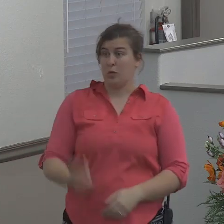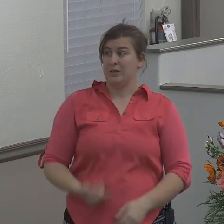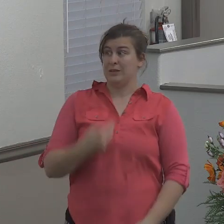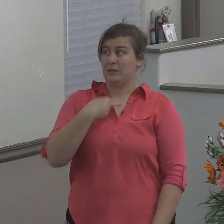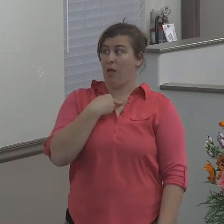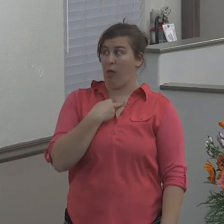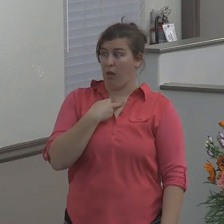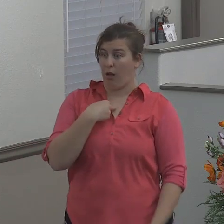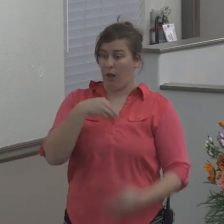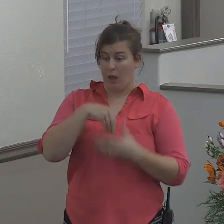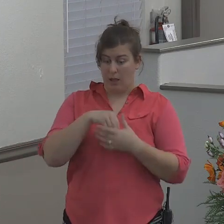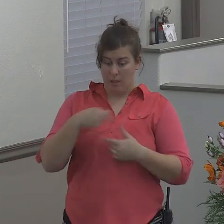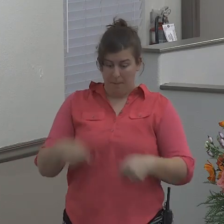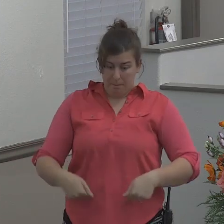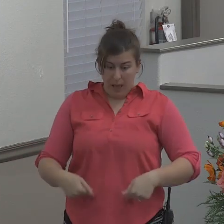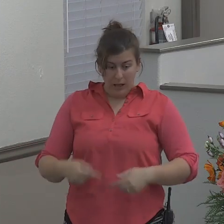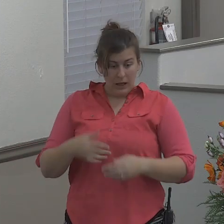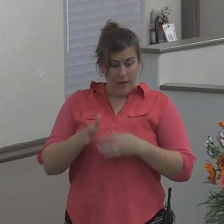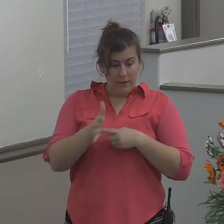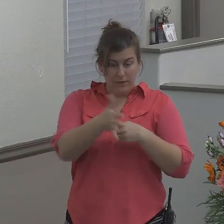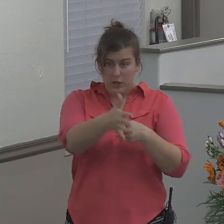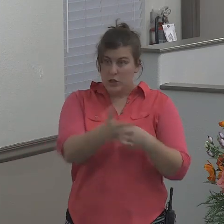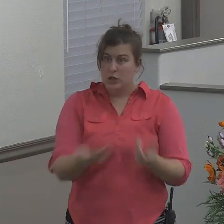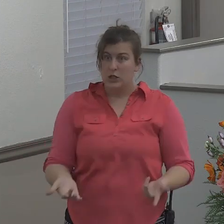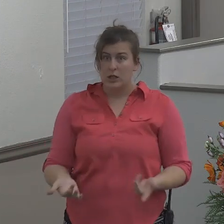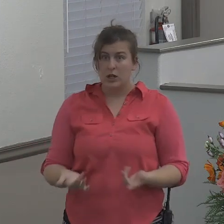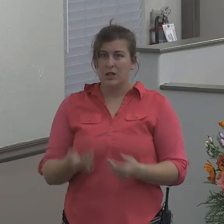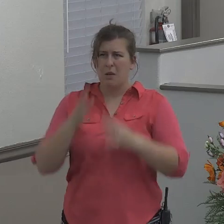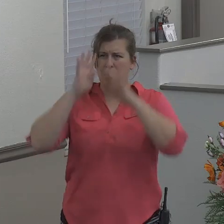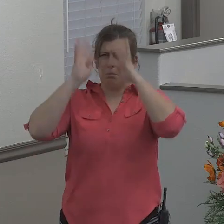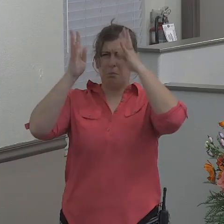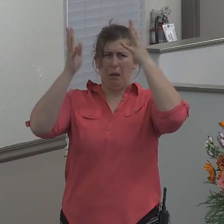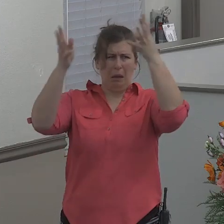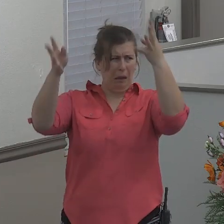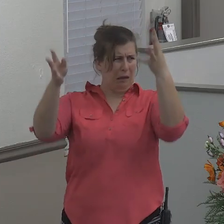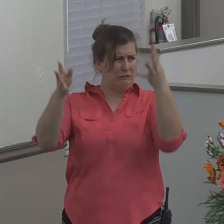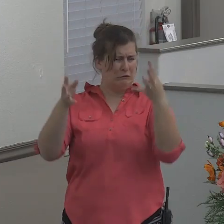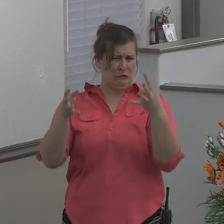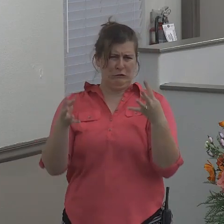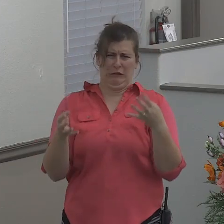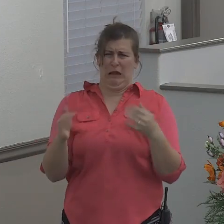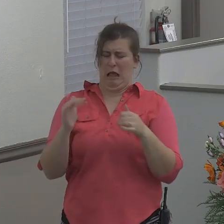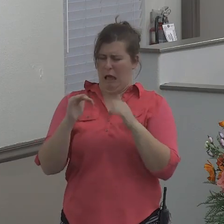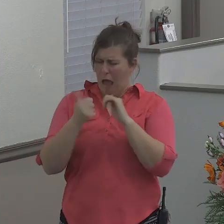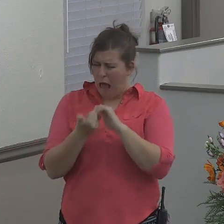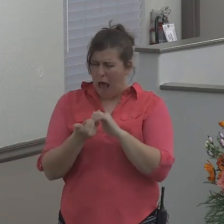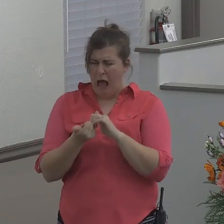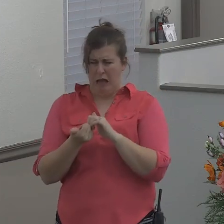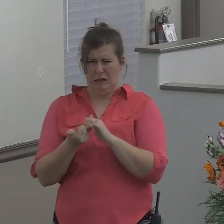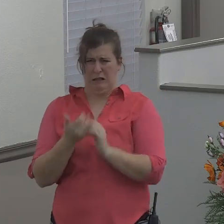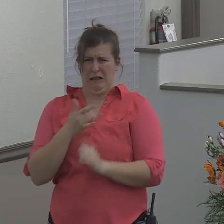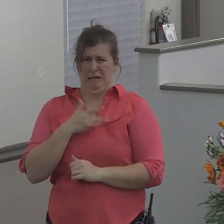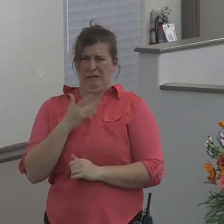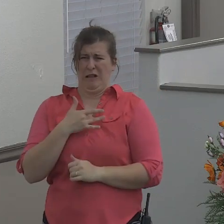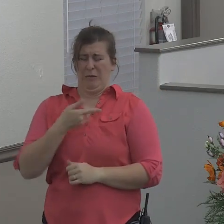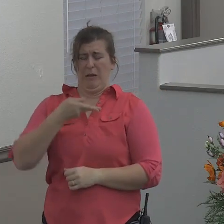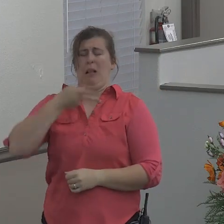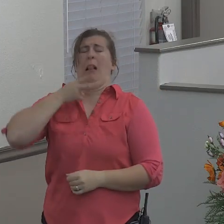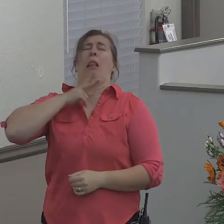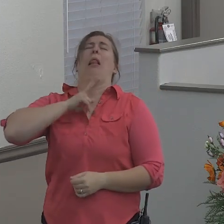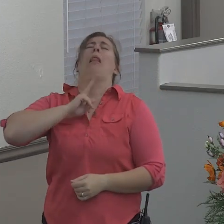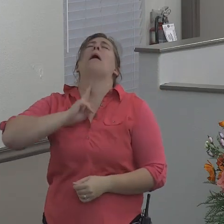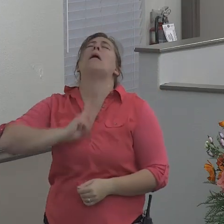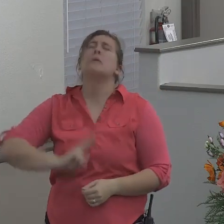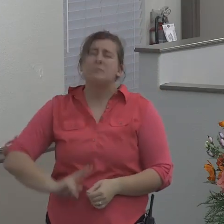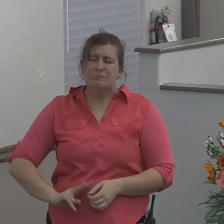fish. Just imagine what that had to have been like. Just imagine getting swallowed by